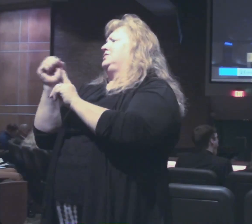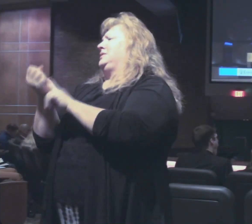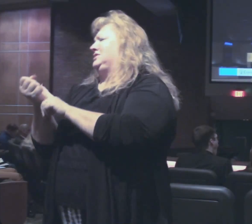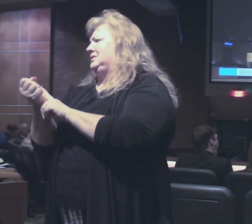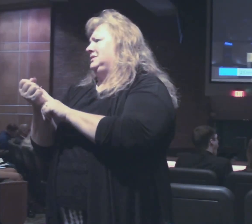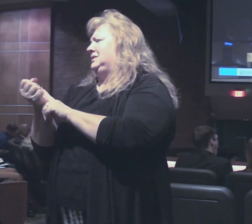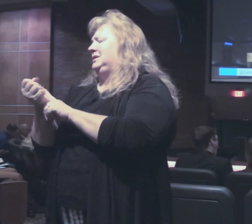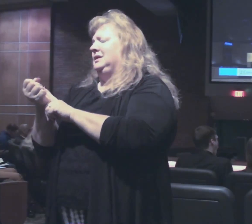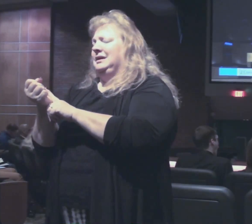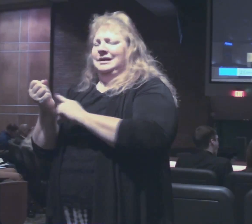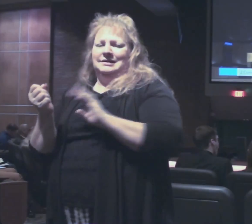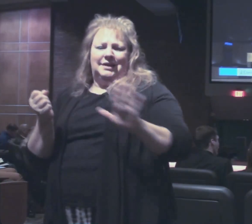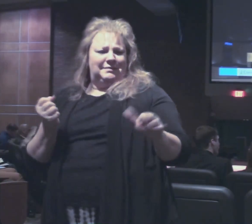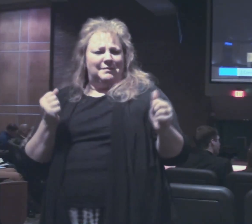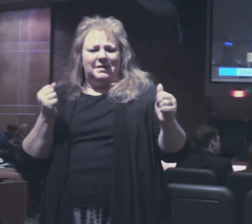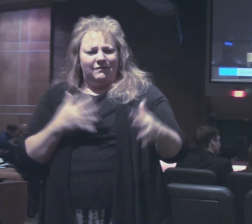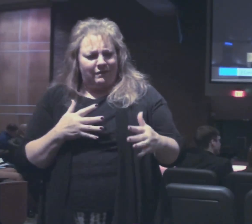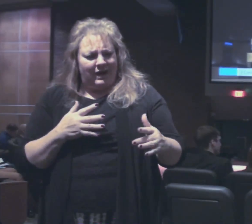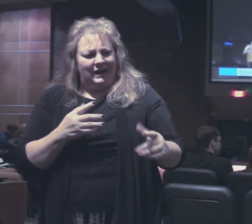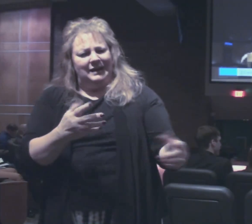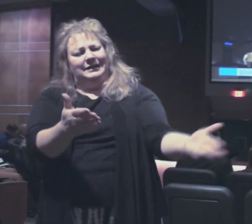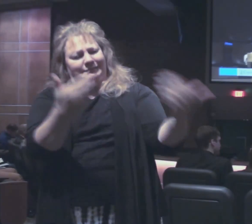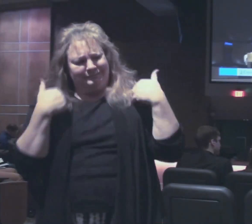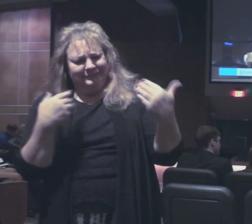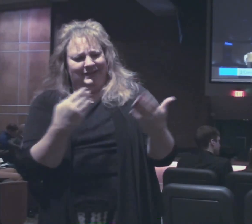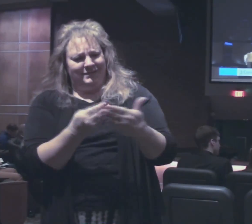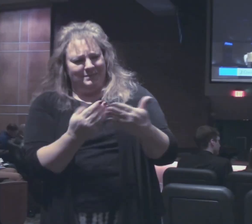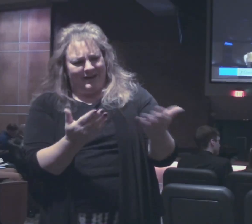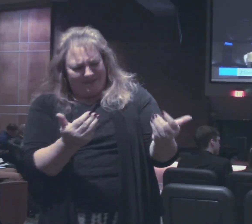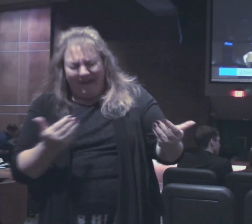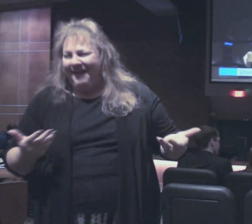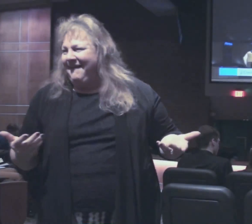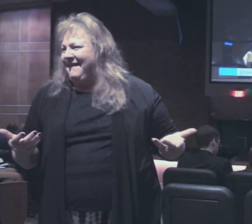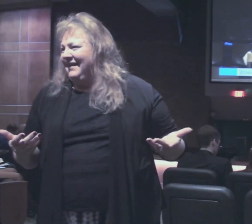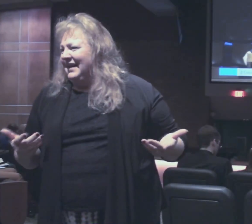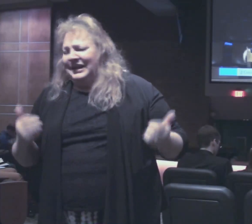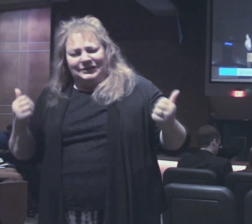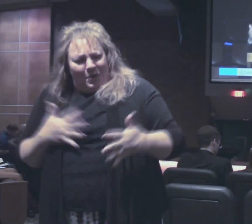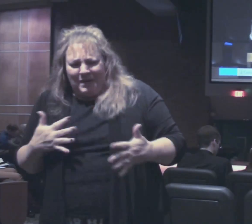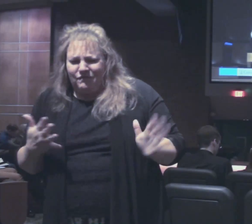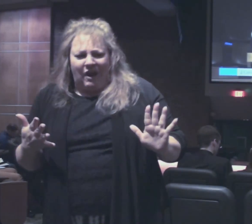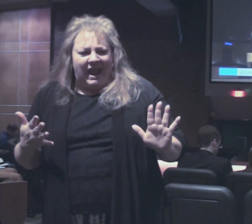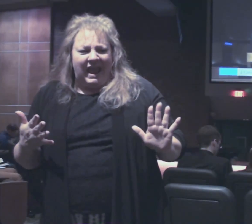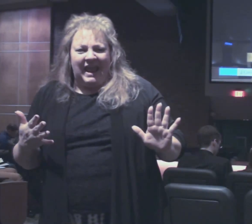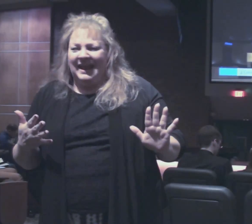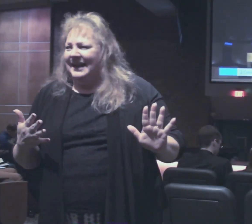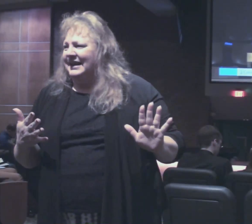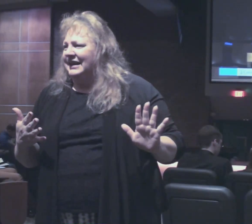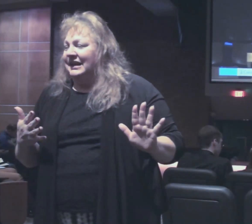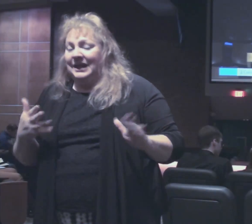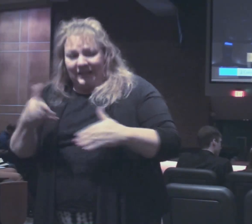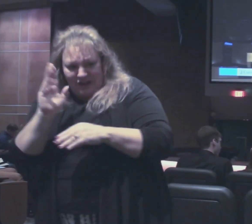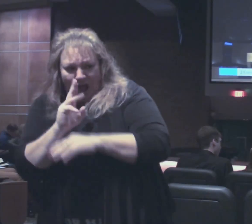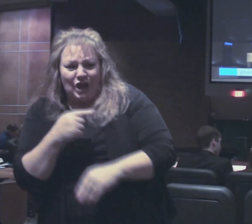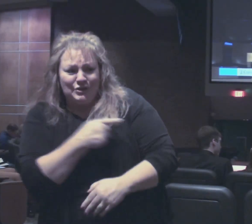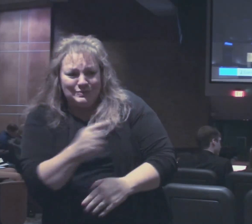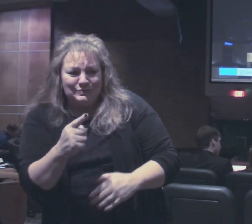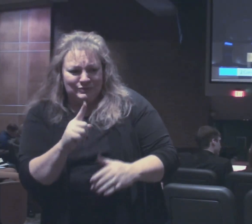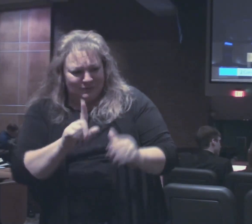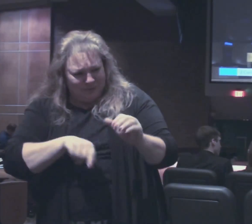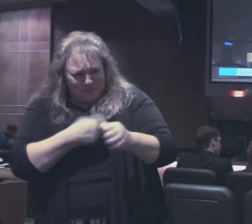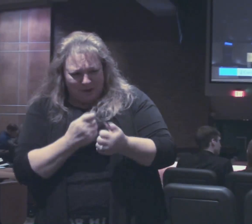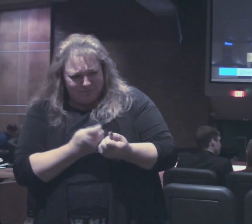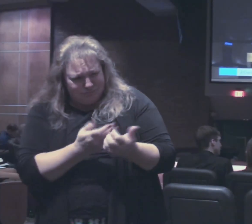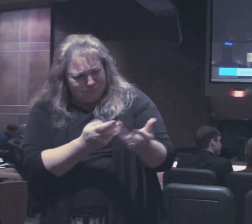he's telling the Corinthians don't be afraid to be generous don't be afraid to be an instrument of God's grace